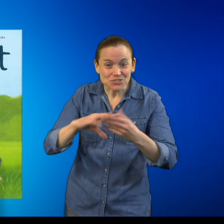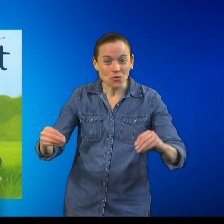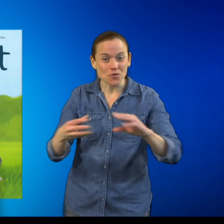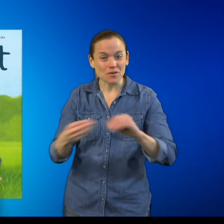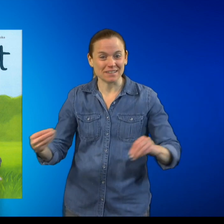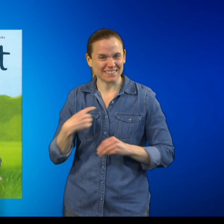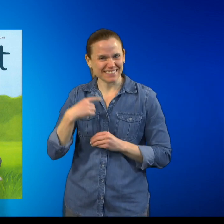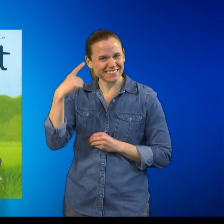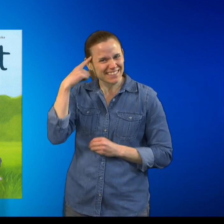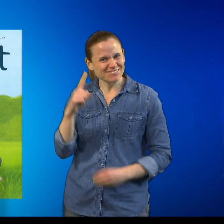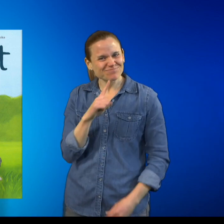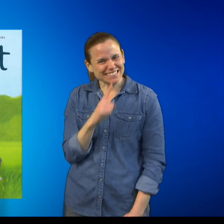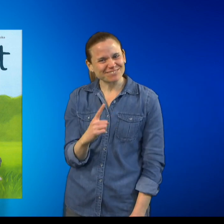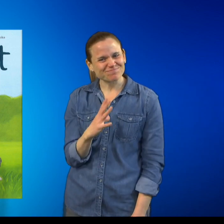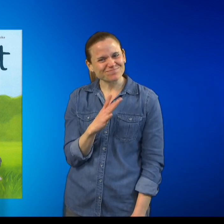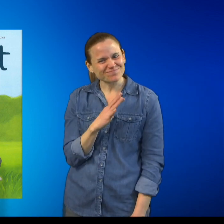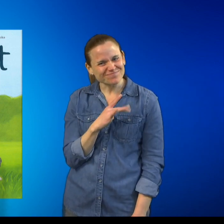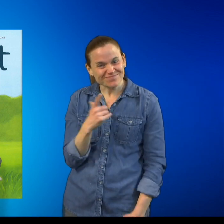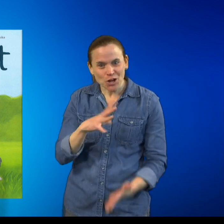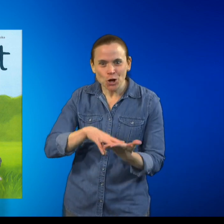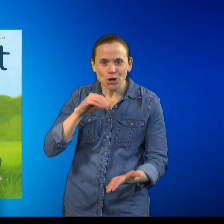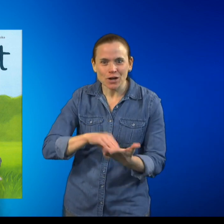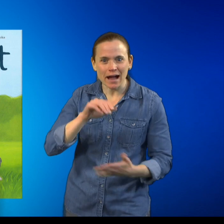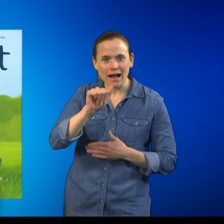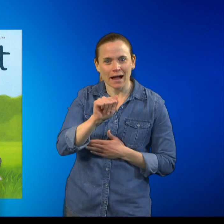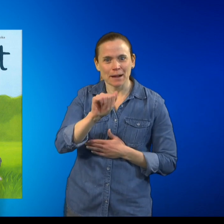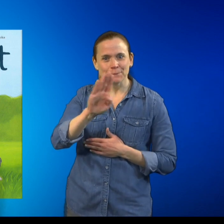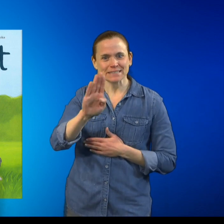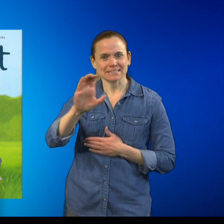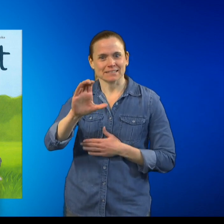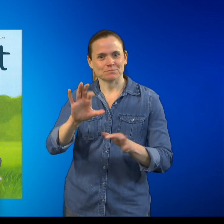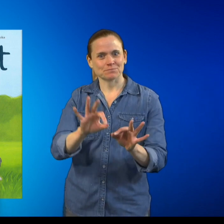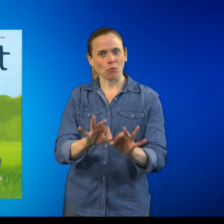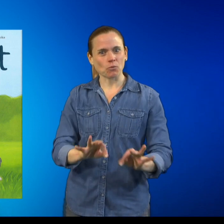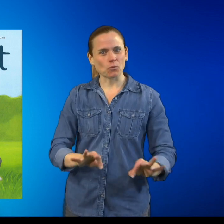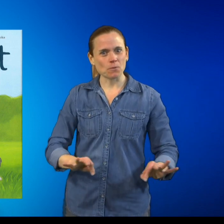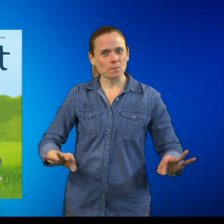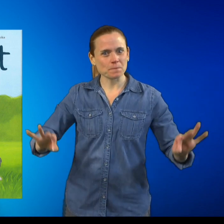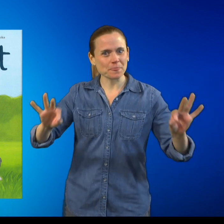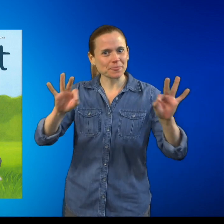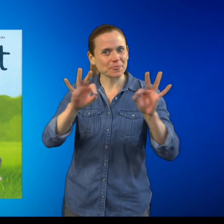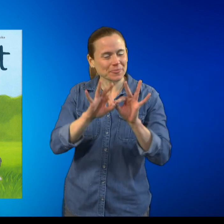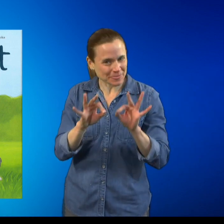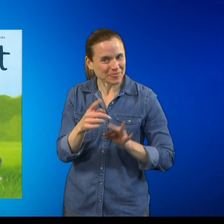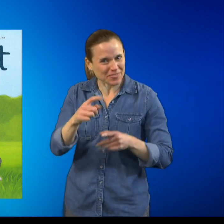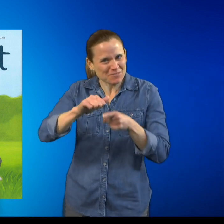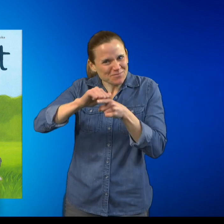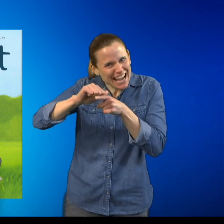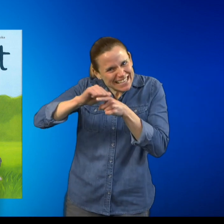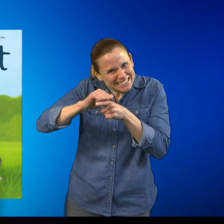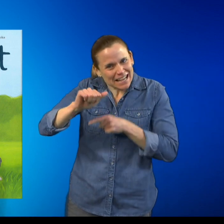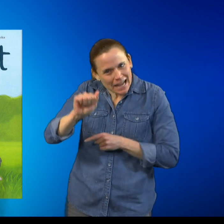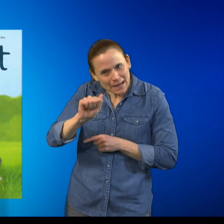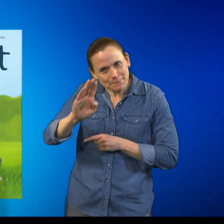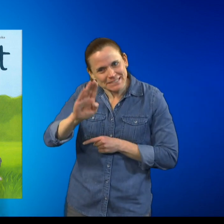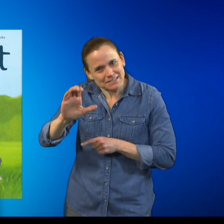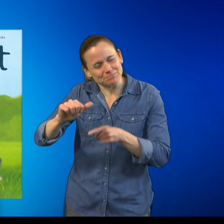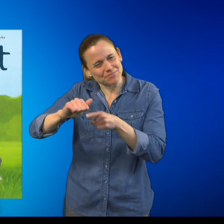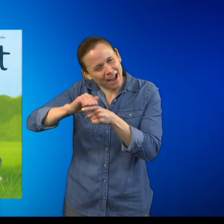Did you like the story? I think it was really great. You get to learn your ABCs. And remember, they are so important. So